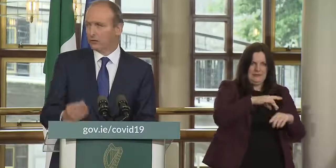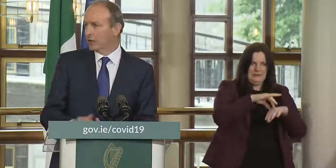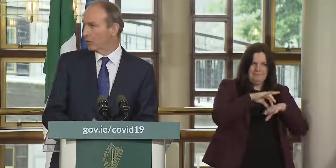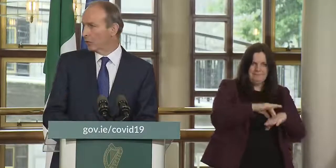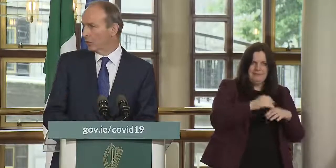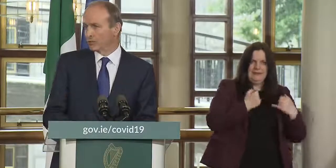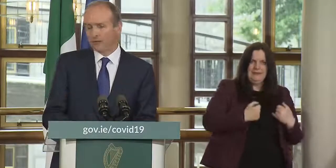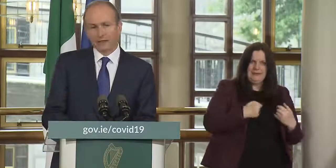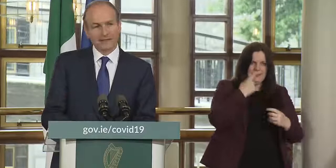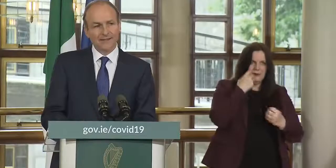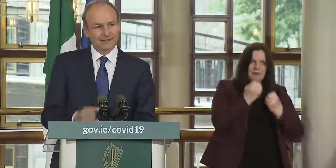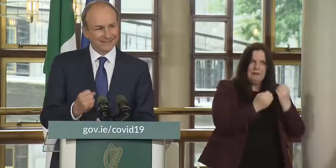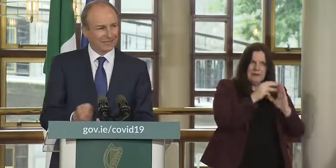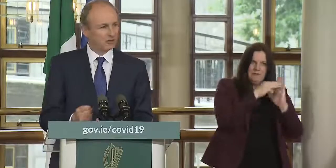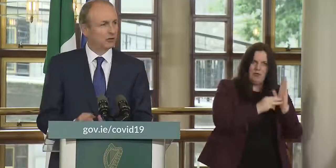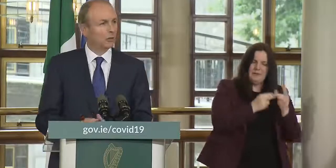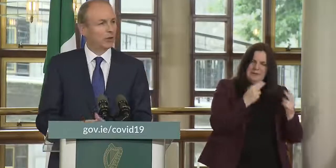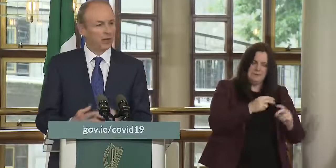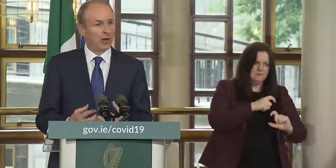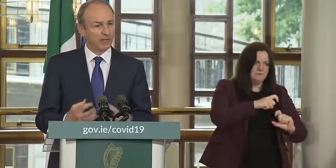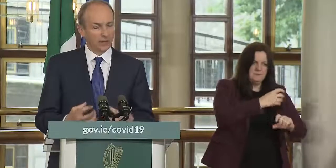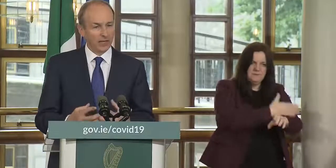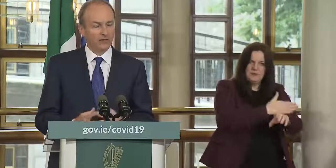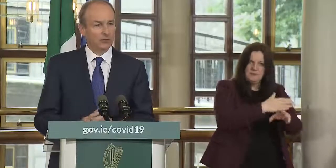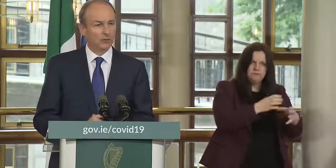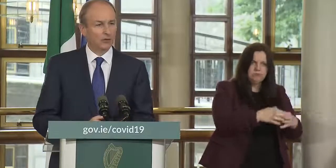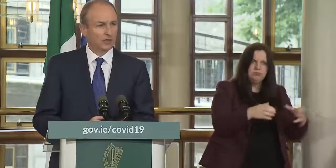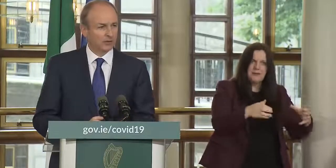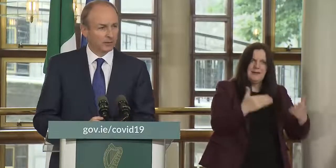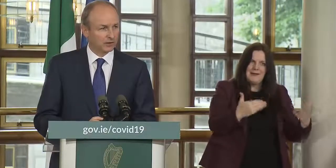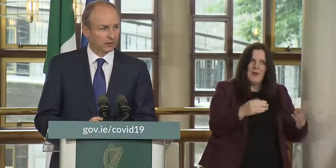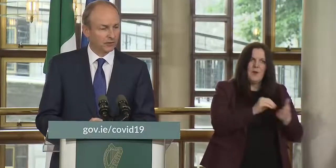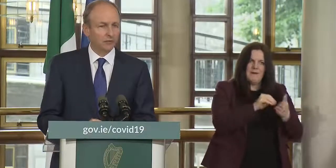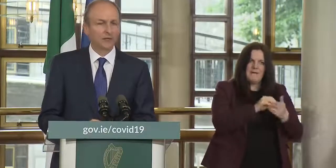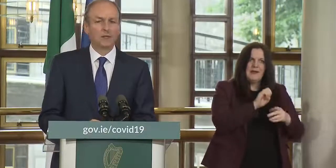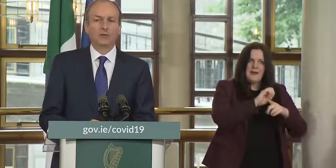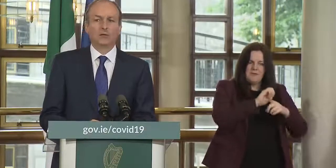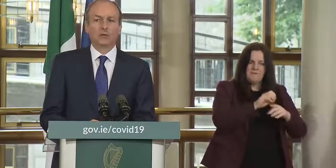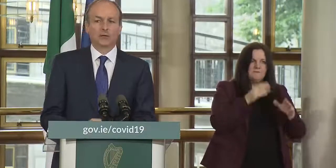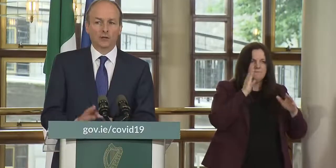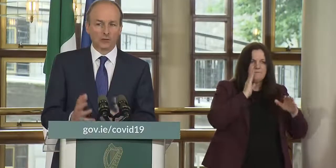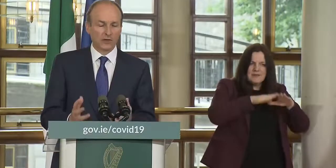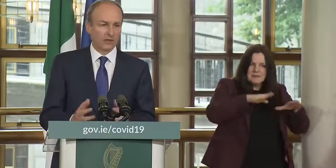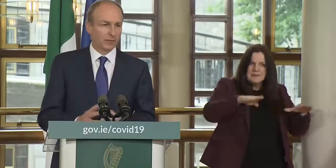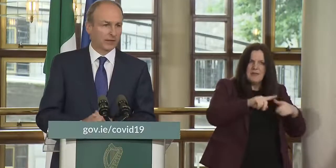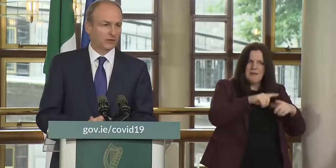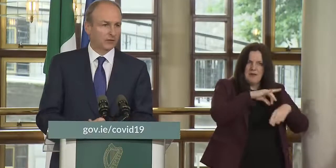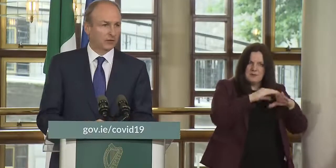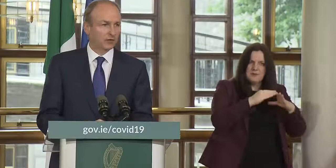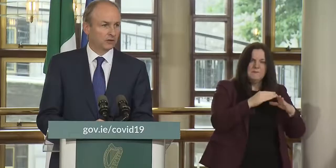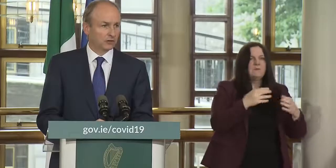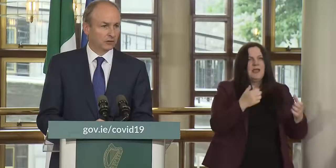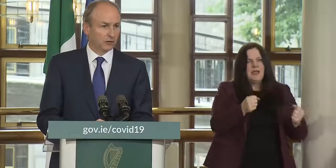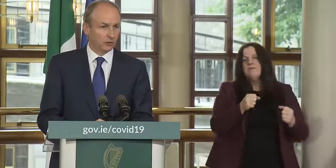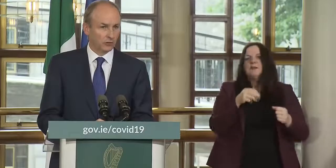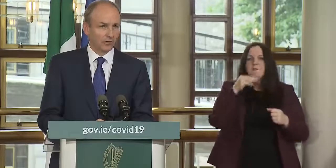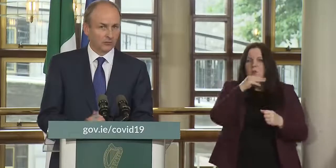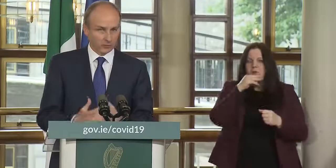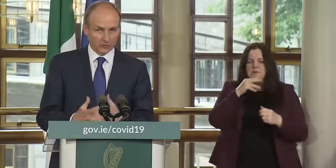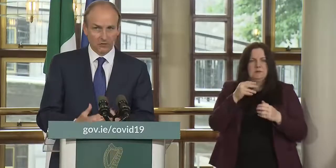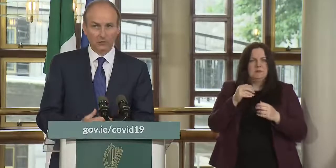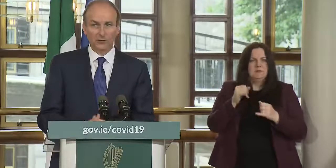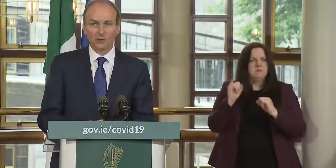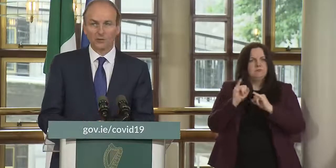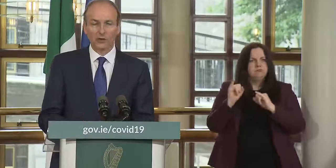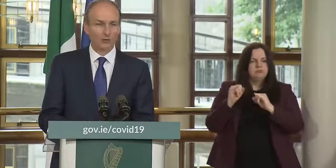diseases and screening programs that is essential where we now have capacity within our hospital system where the number of critical beds in use as a result of covert